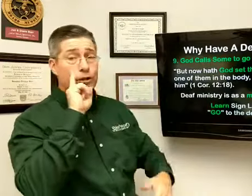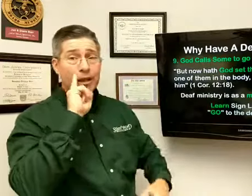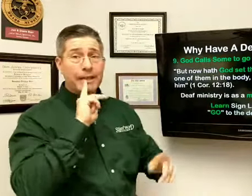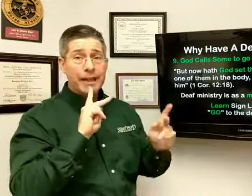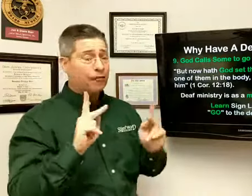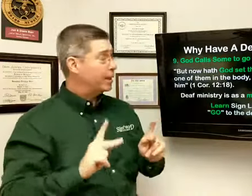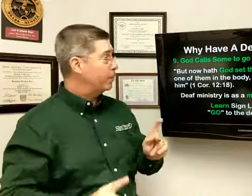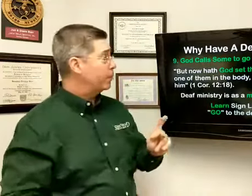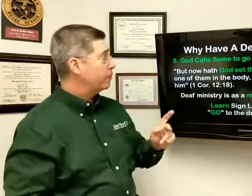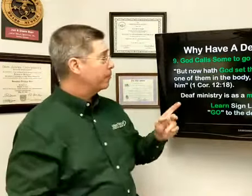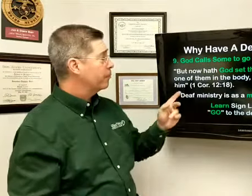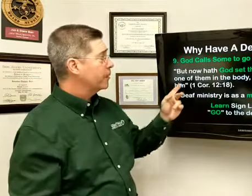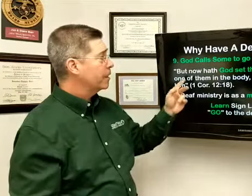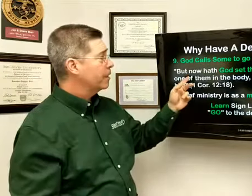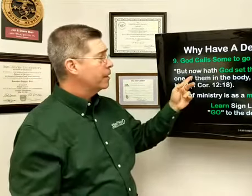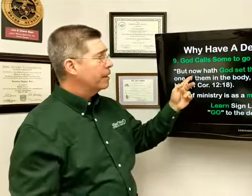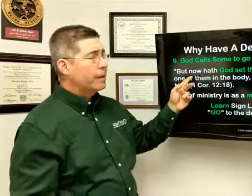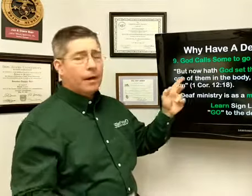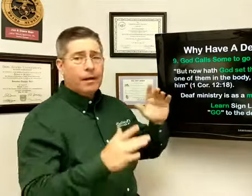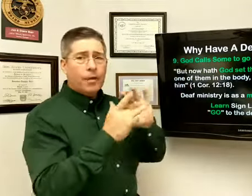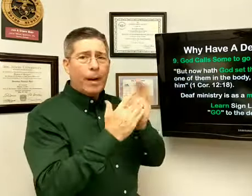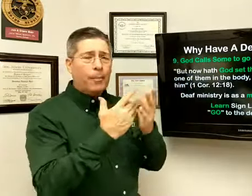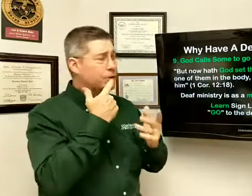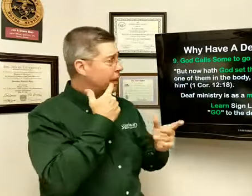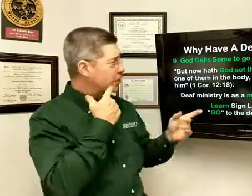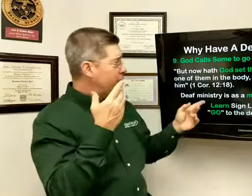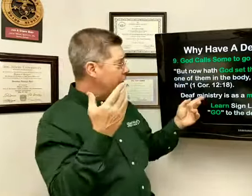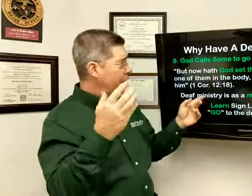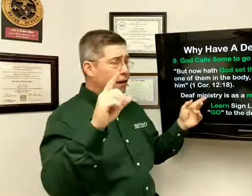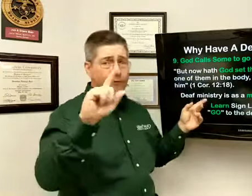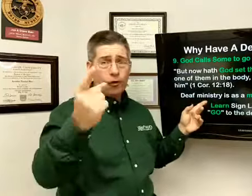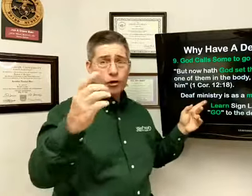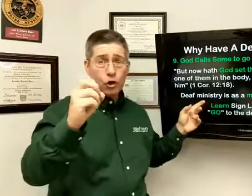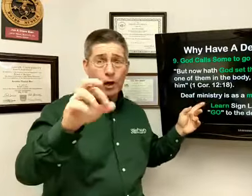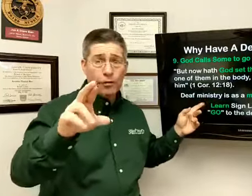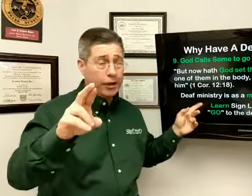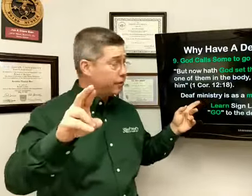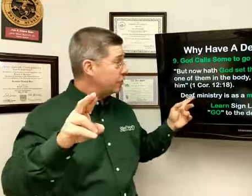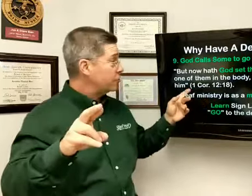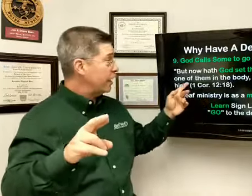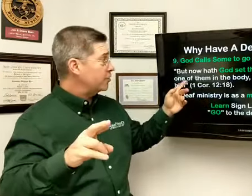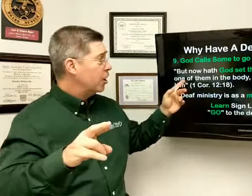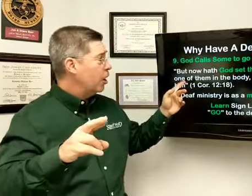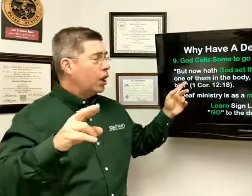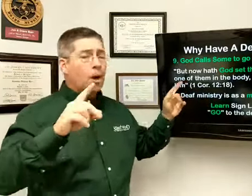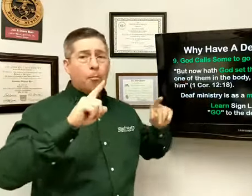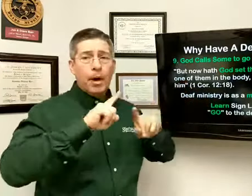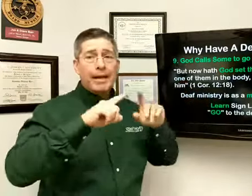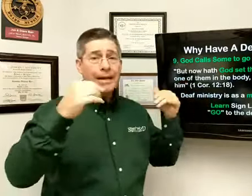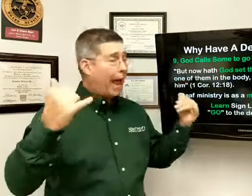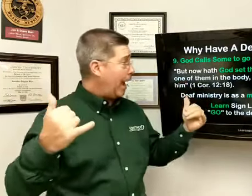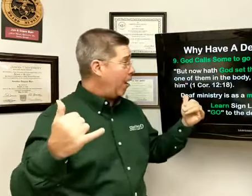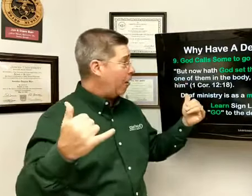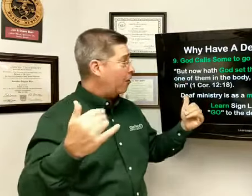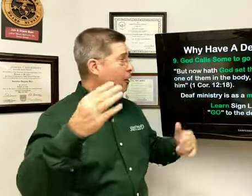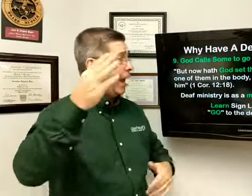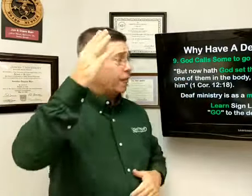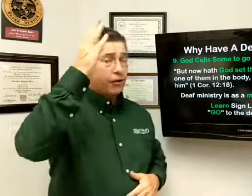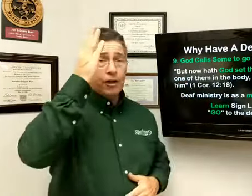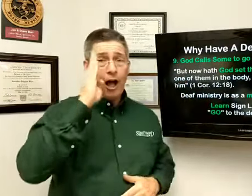deaf people. The Bible says here in 1 Corinthians, it says, but now hath God